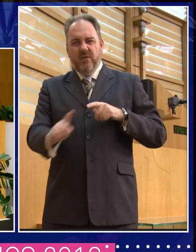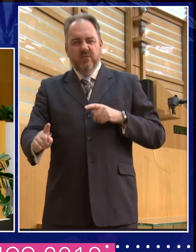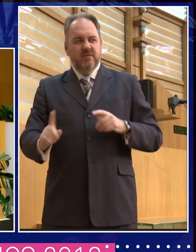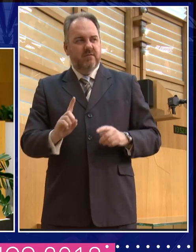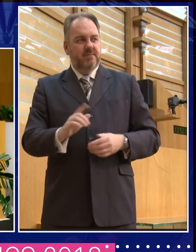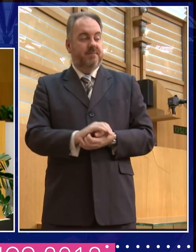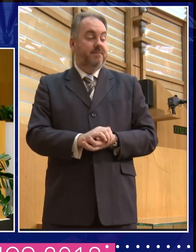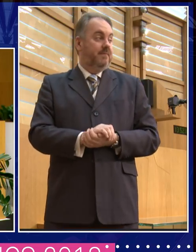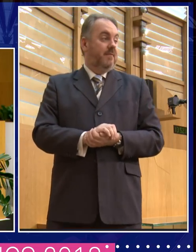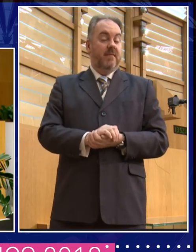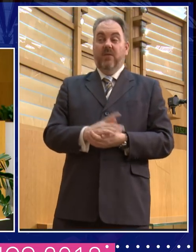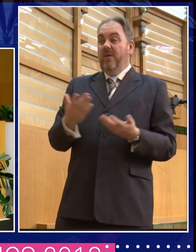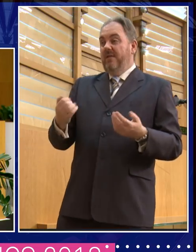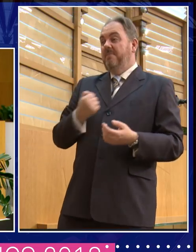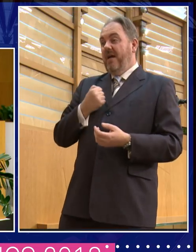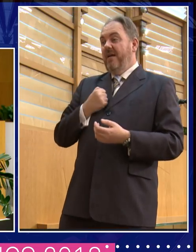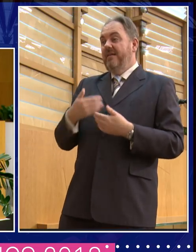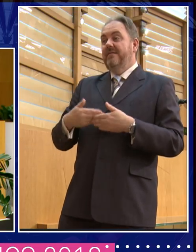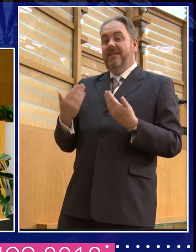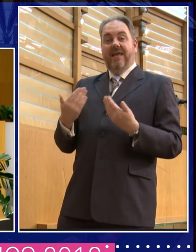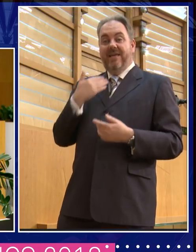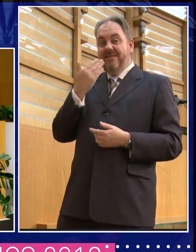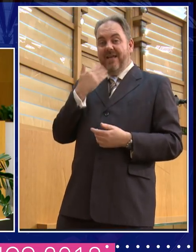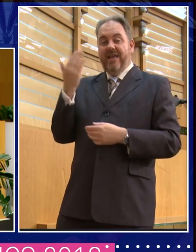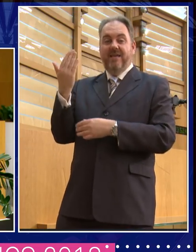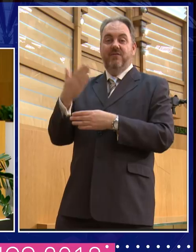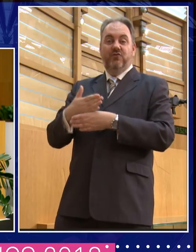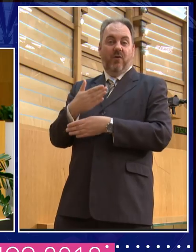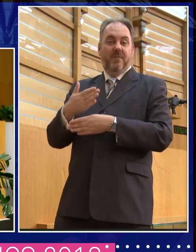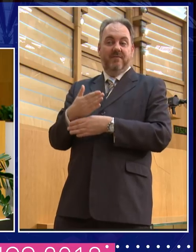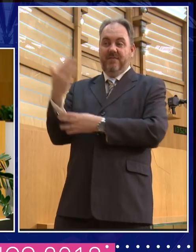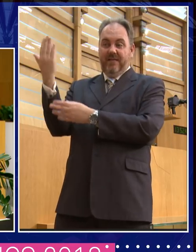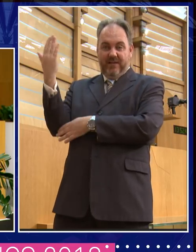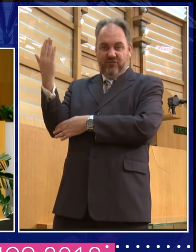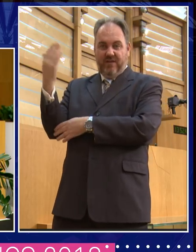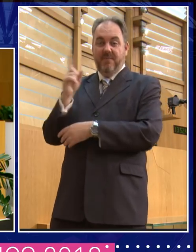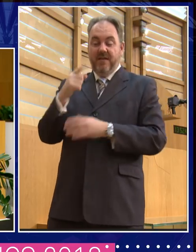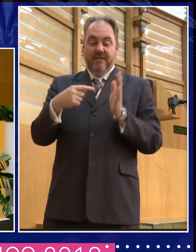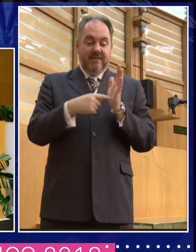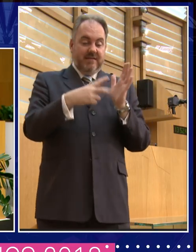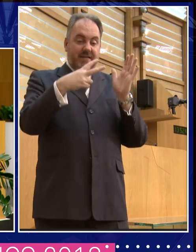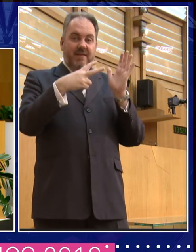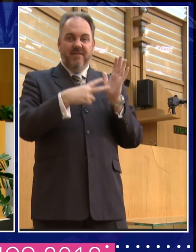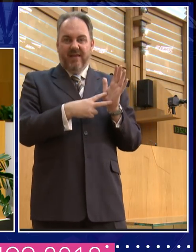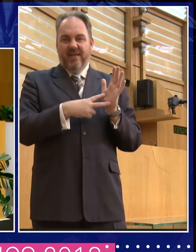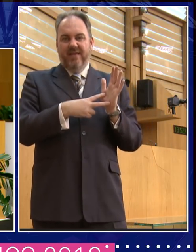that's my day job. And I think, well, you know about telly, you have to be realistic about television, you know, that